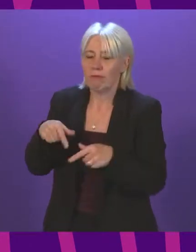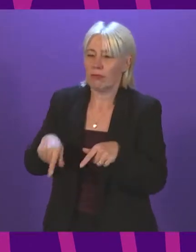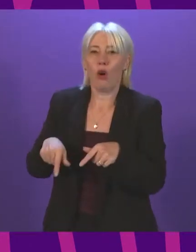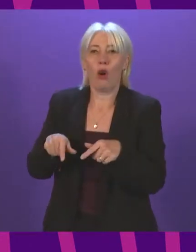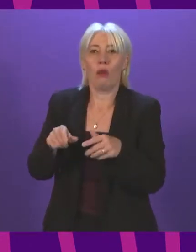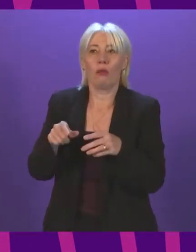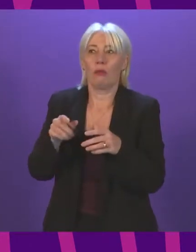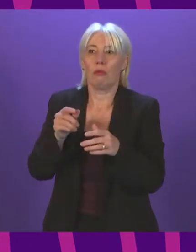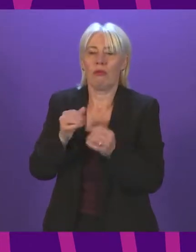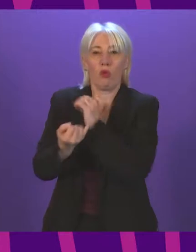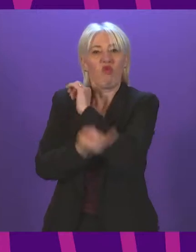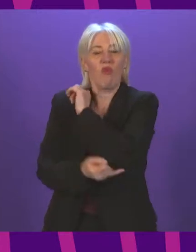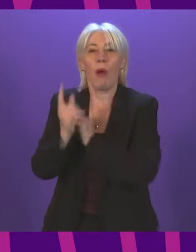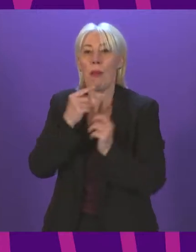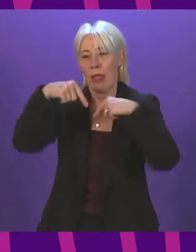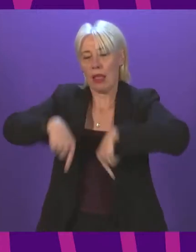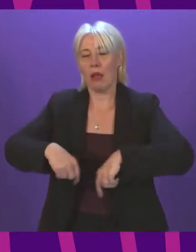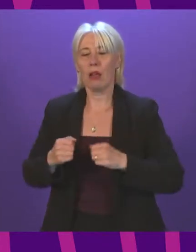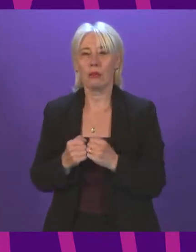pandemic? The Secretary?